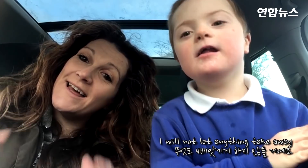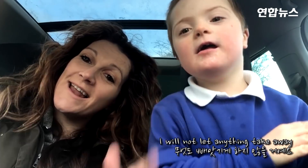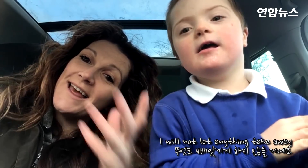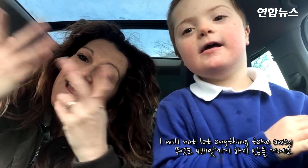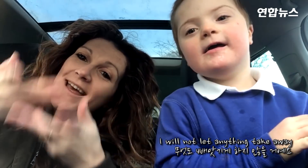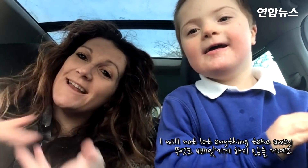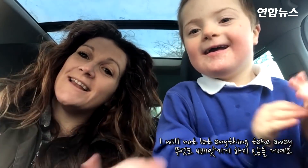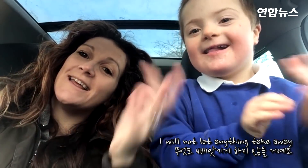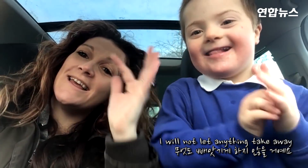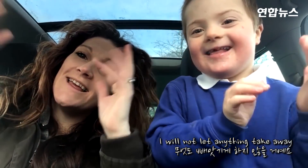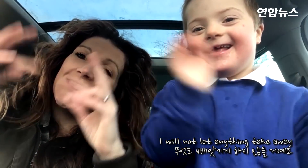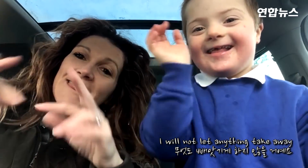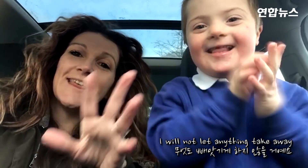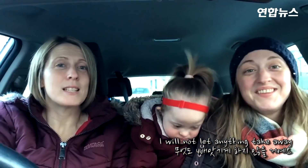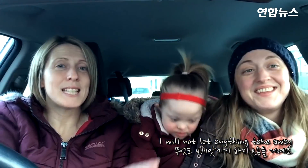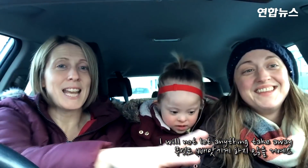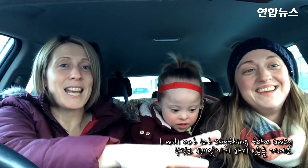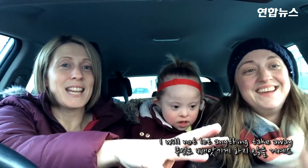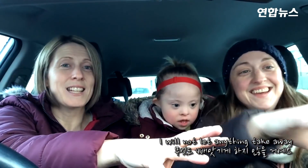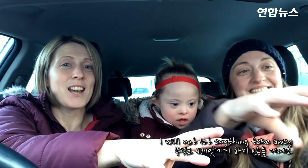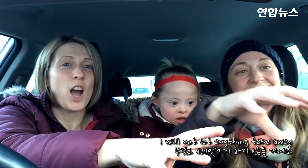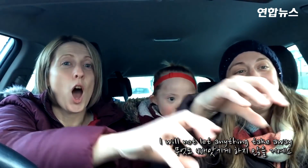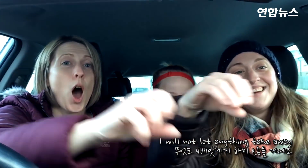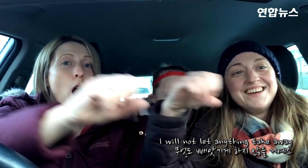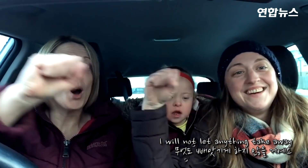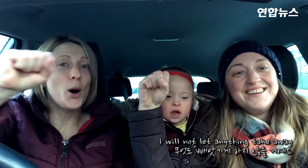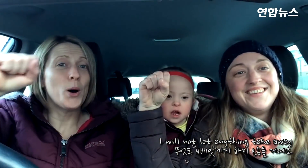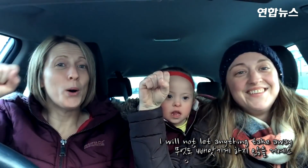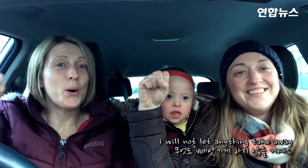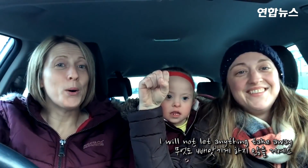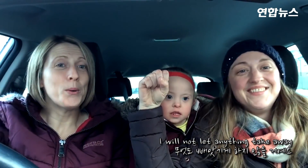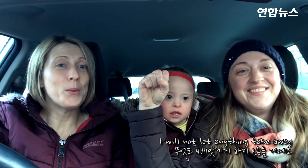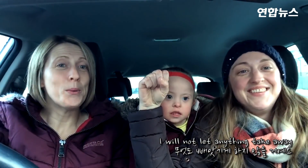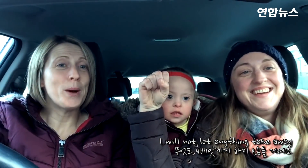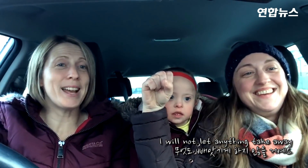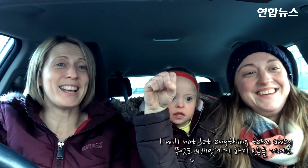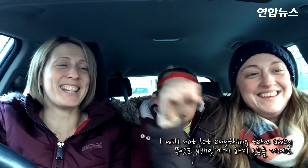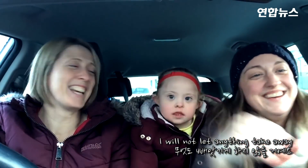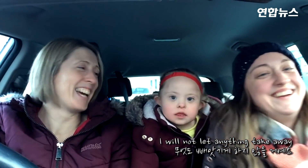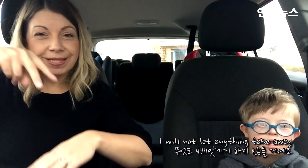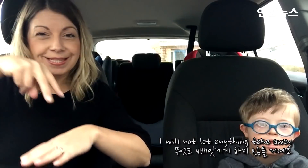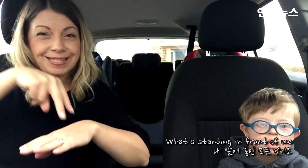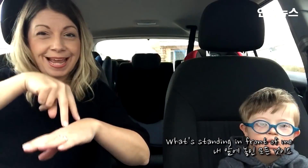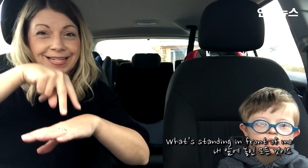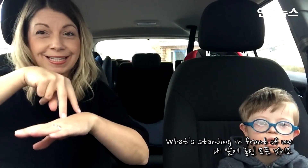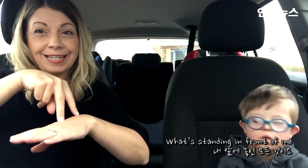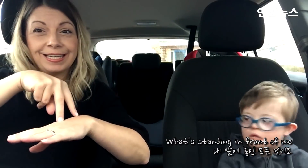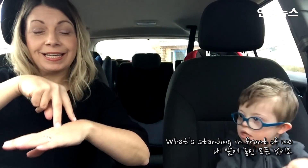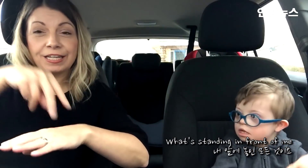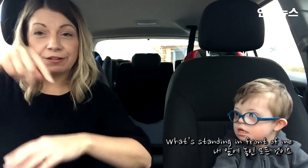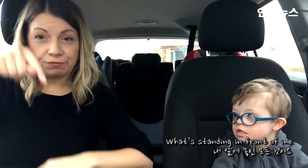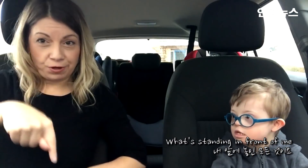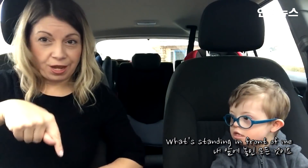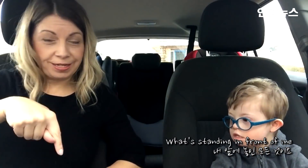anything take away Standing in front